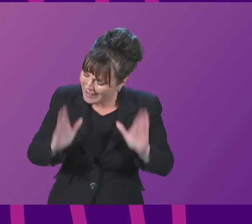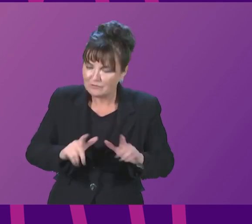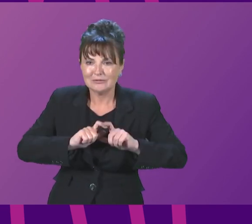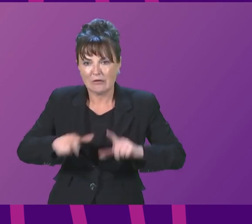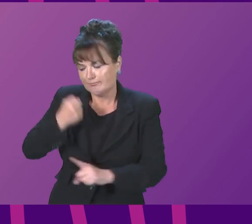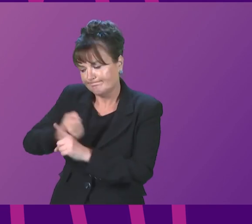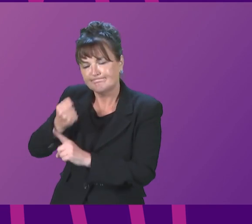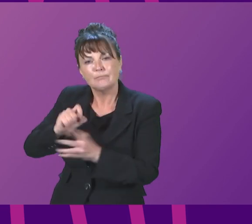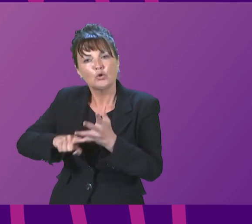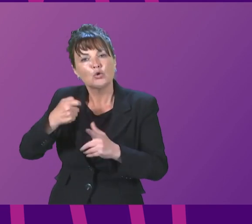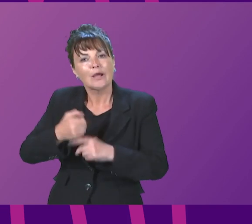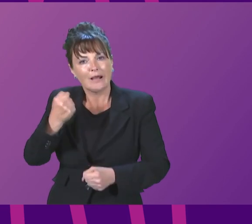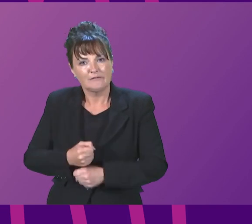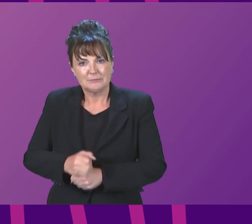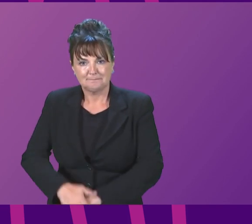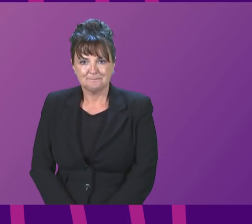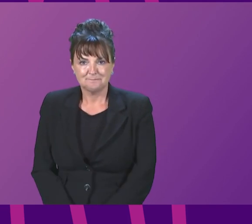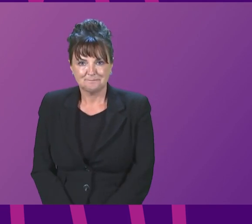that Mercedes Vialba